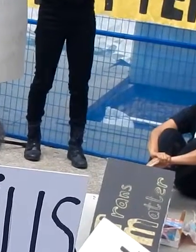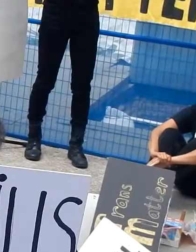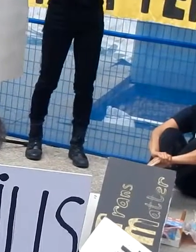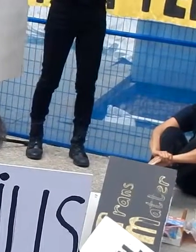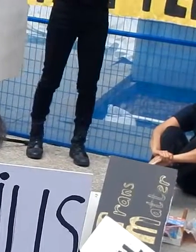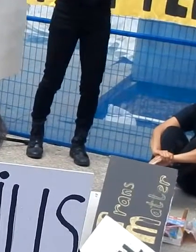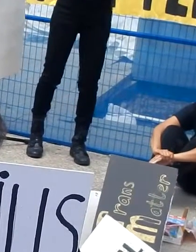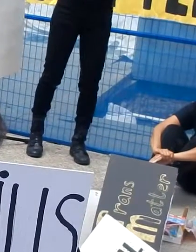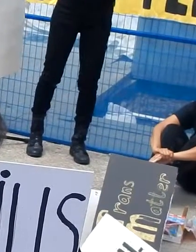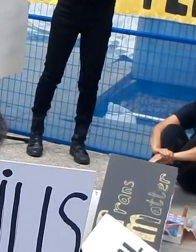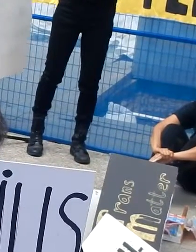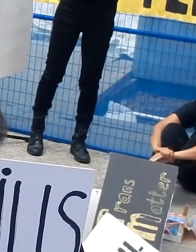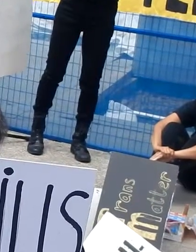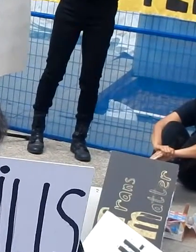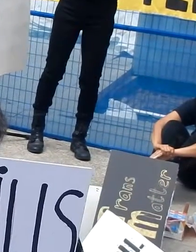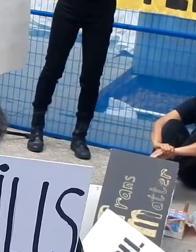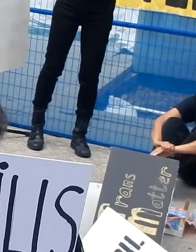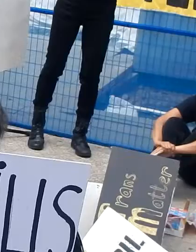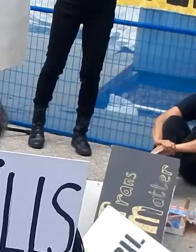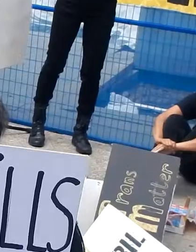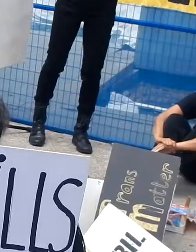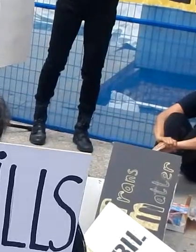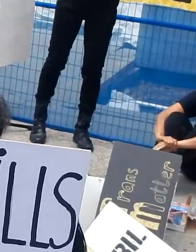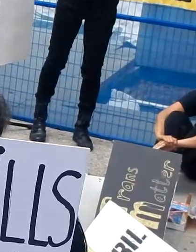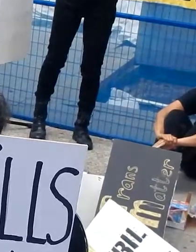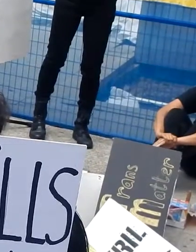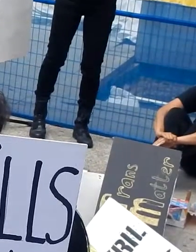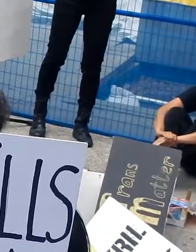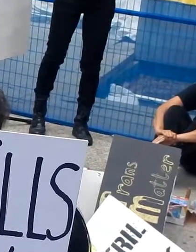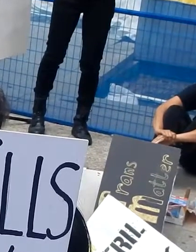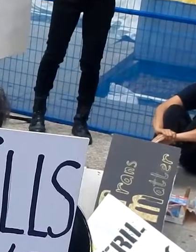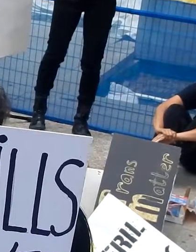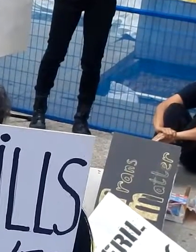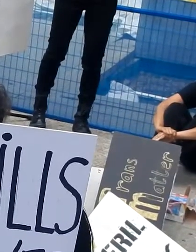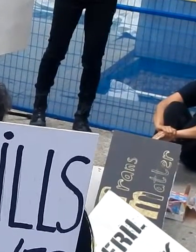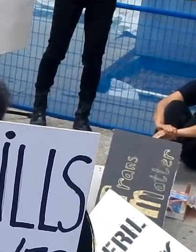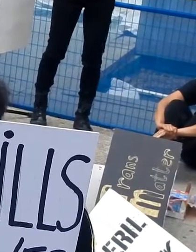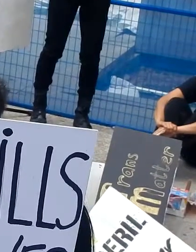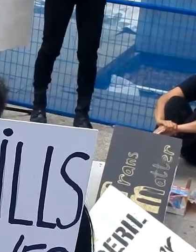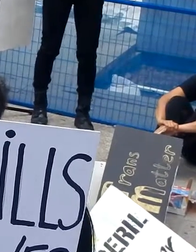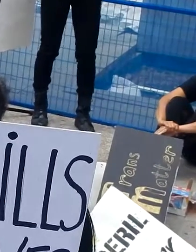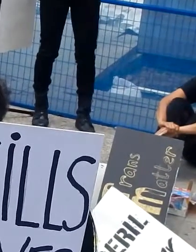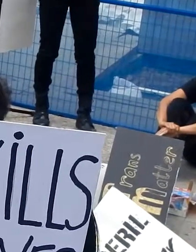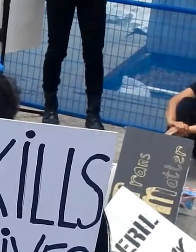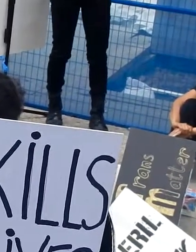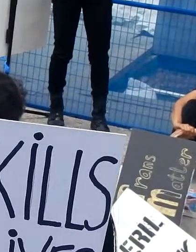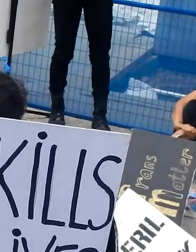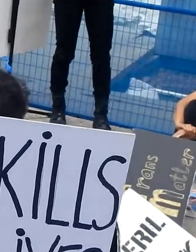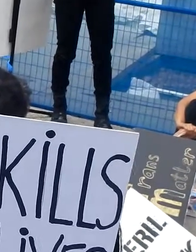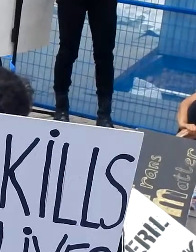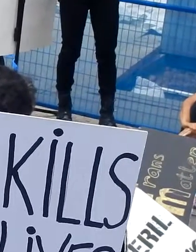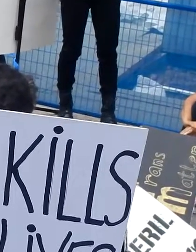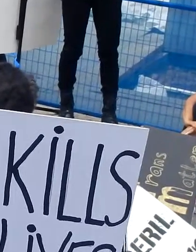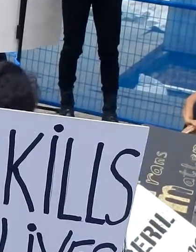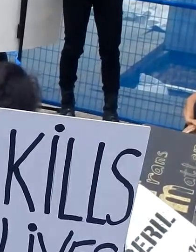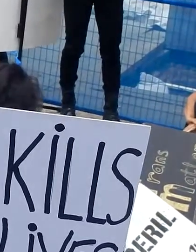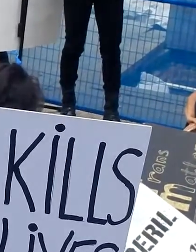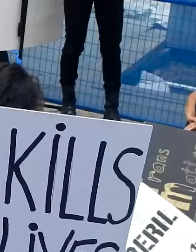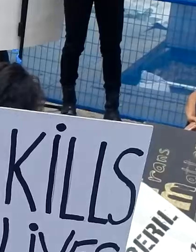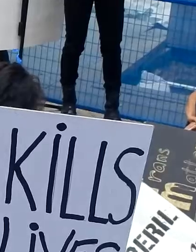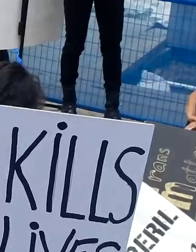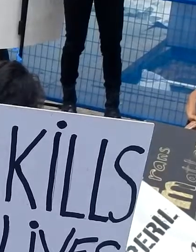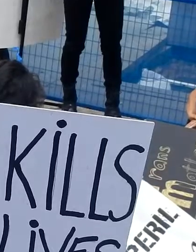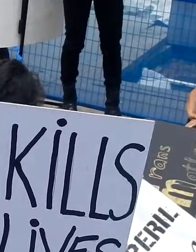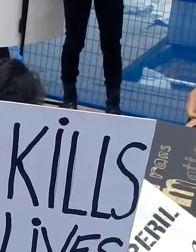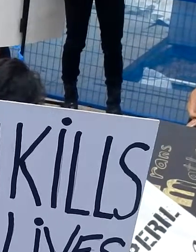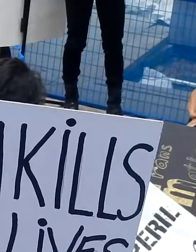begin to make a contribution, we should start to think. The simple question that I'm asking all of you,